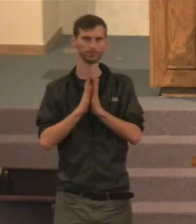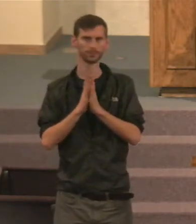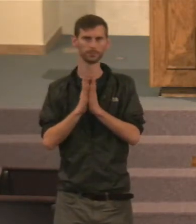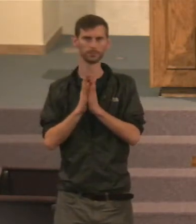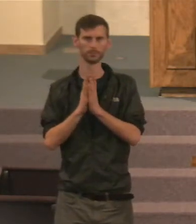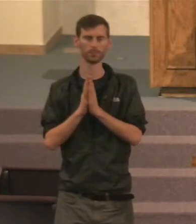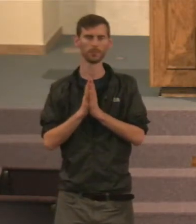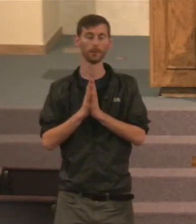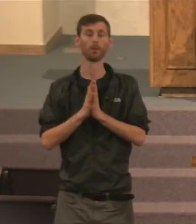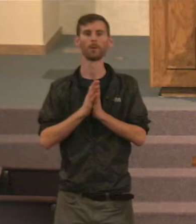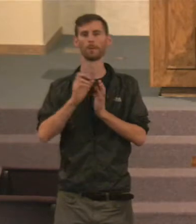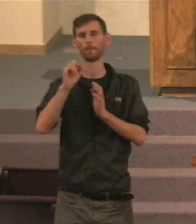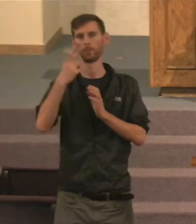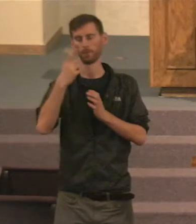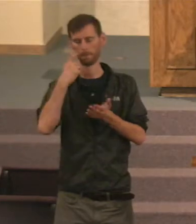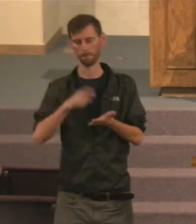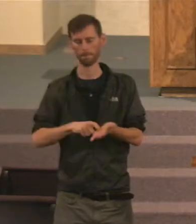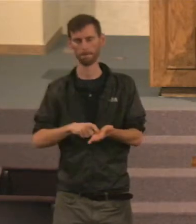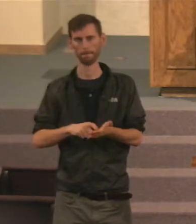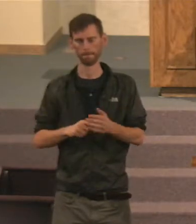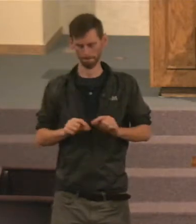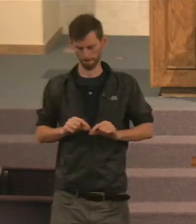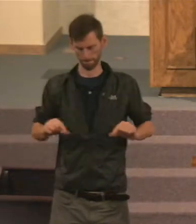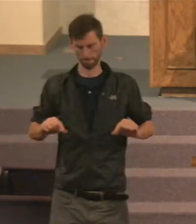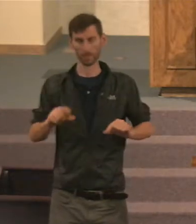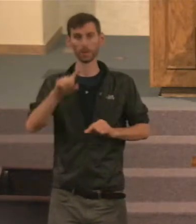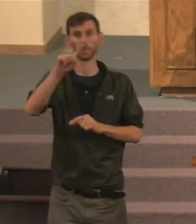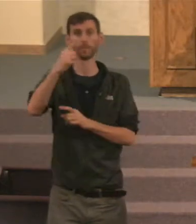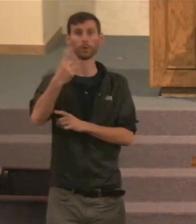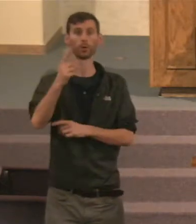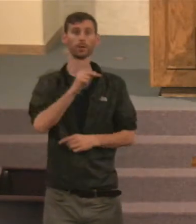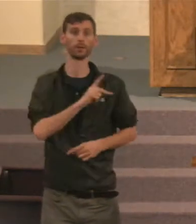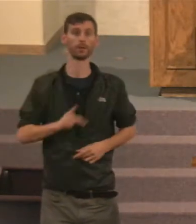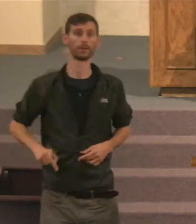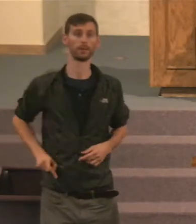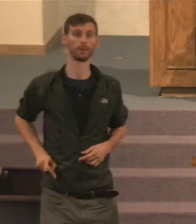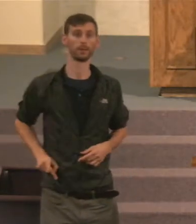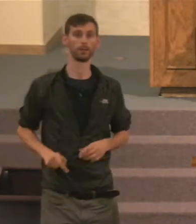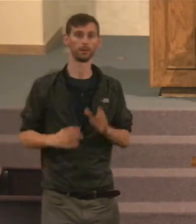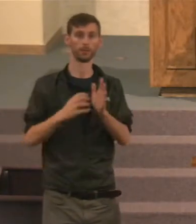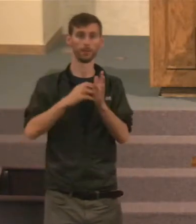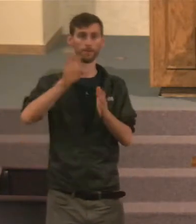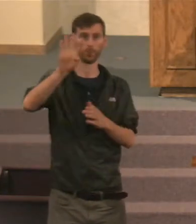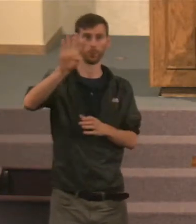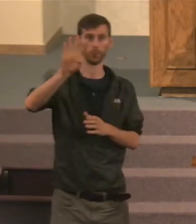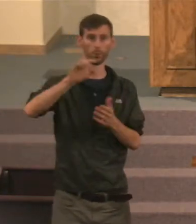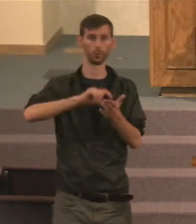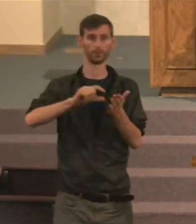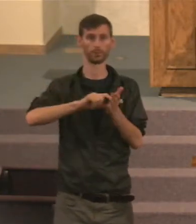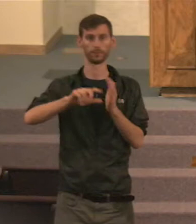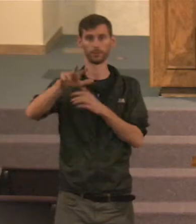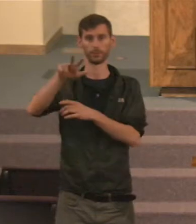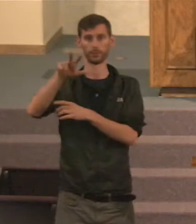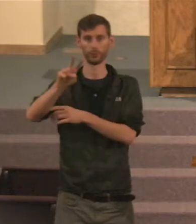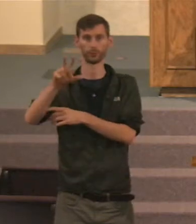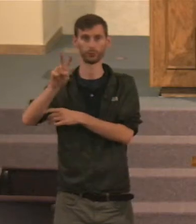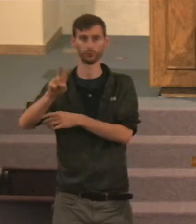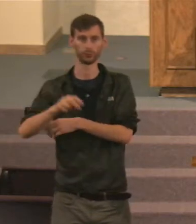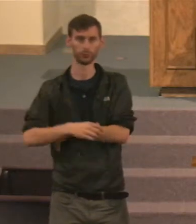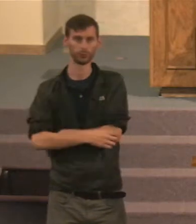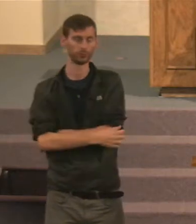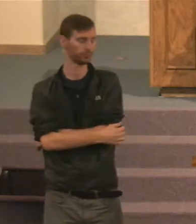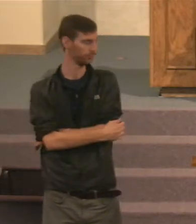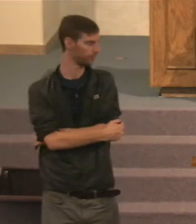Let's see. Oh, It's in my footnote here. 1 Kings 4, 32. That's one of the footnotes, I had in this Bible.